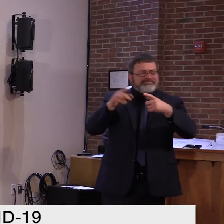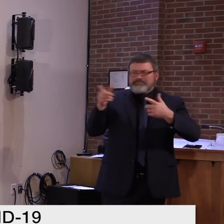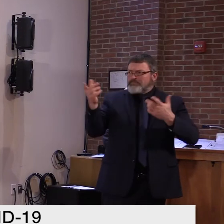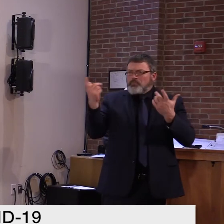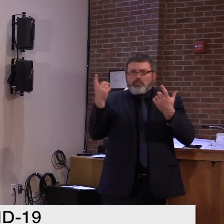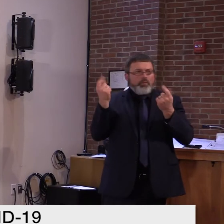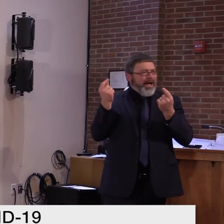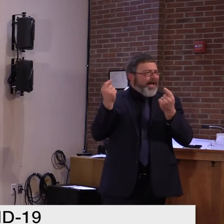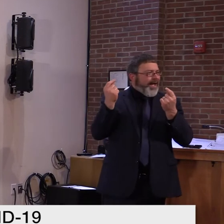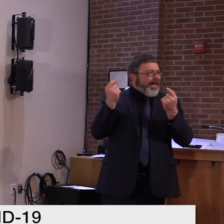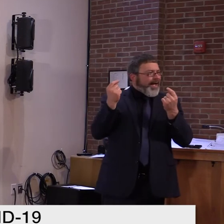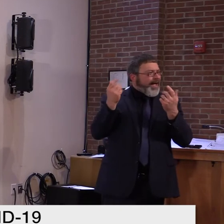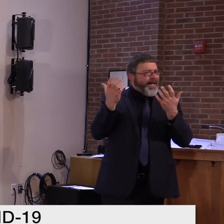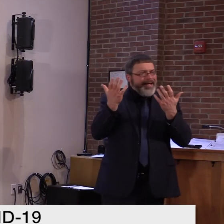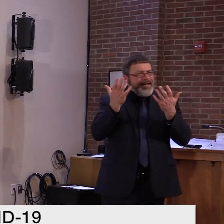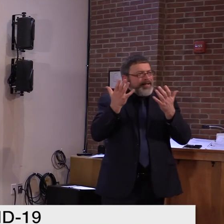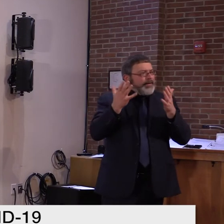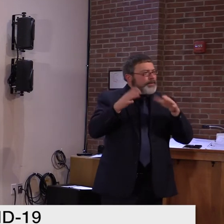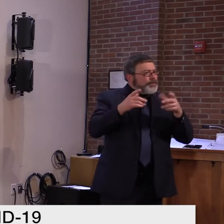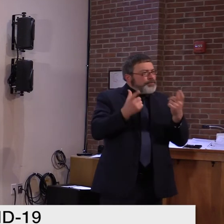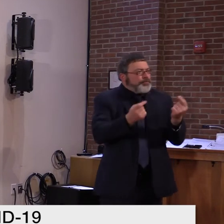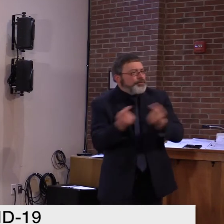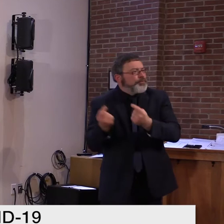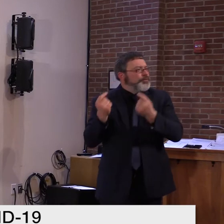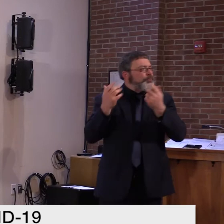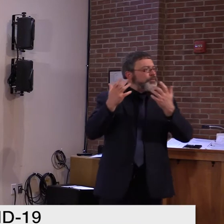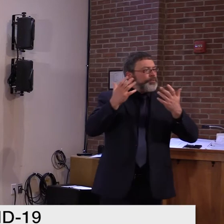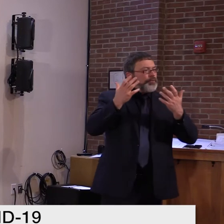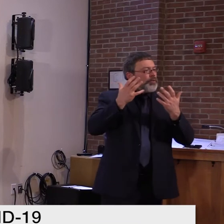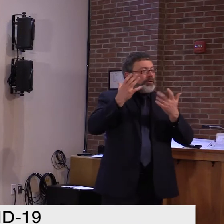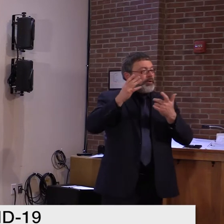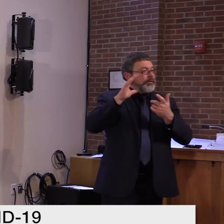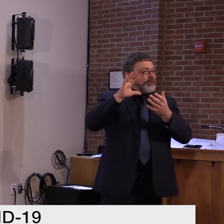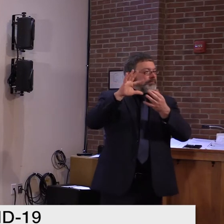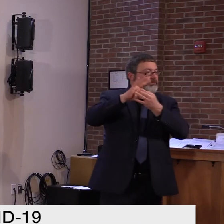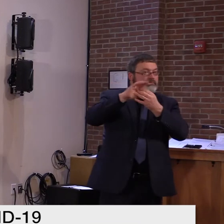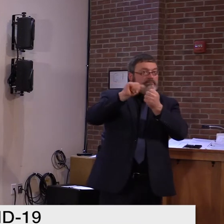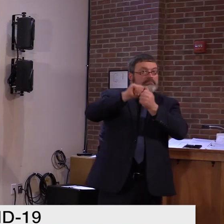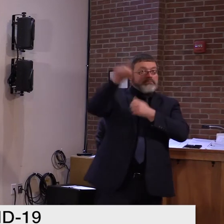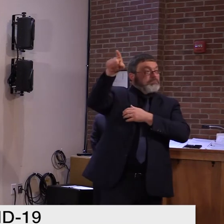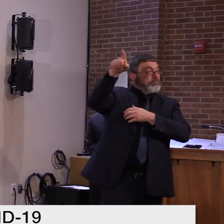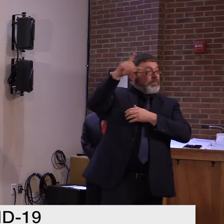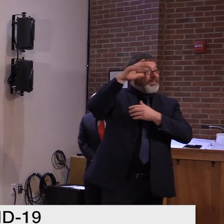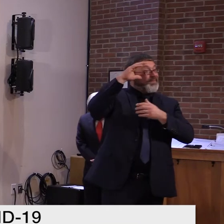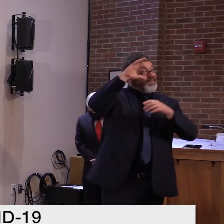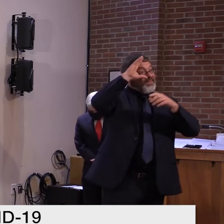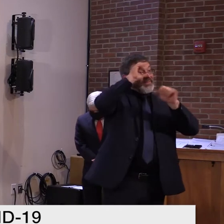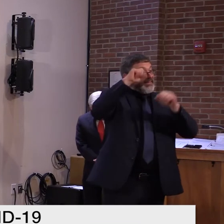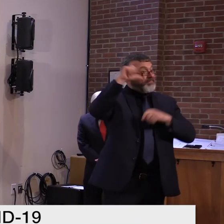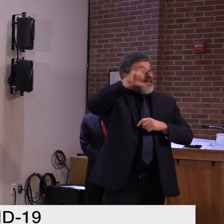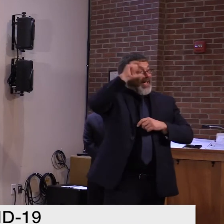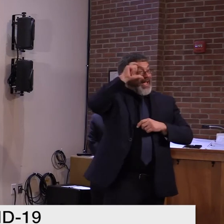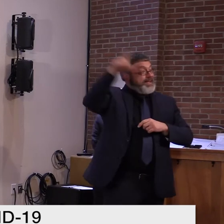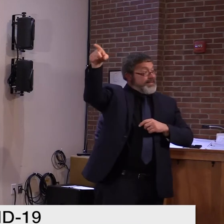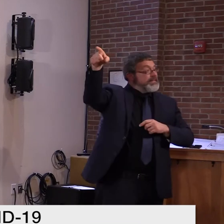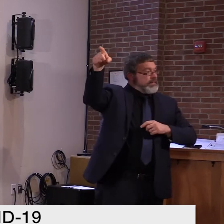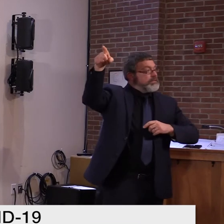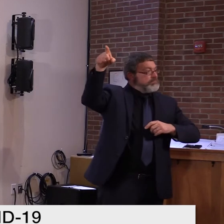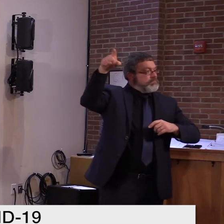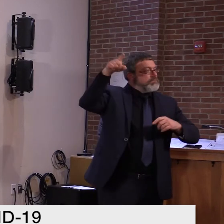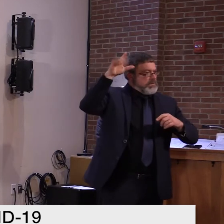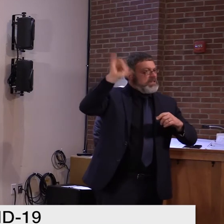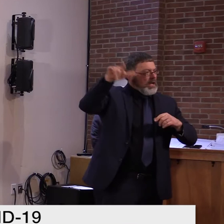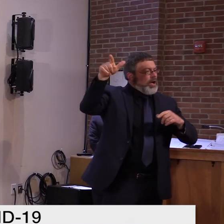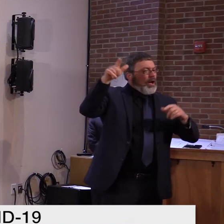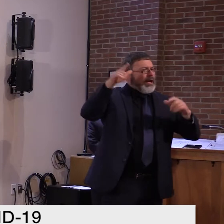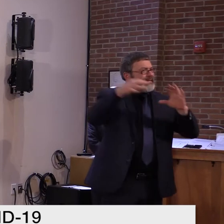incoming president-elect who should be taking, getting things going and up to speed, and